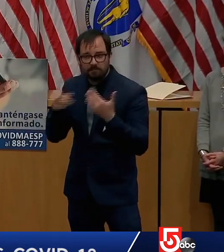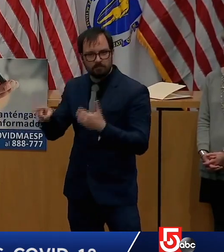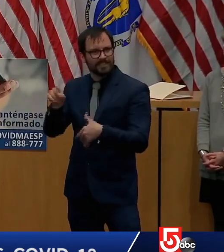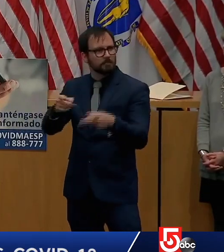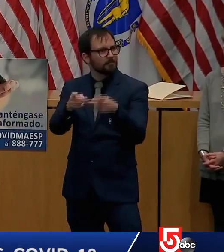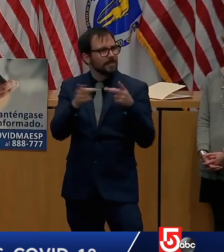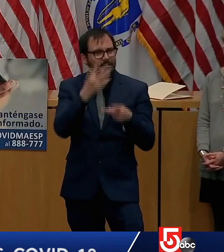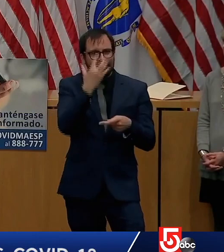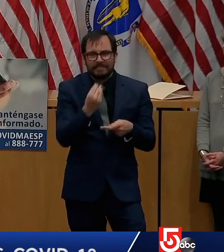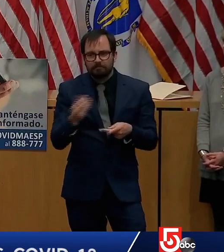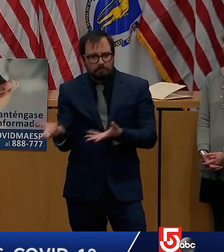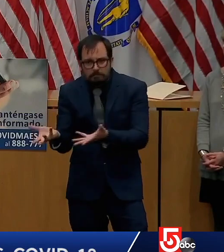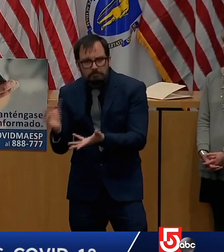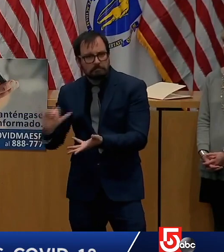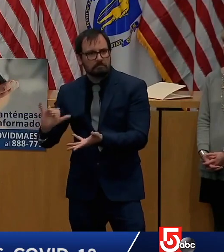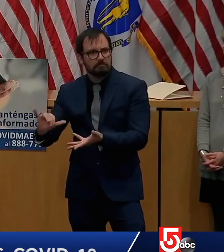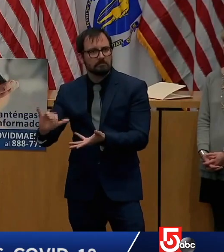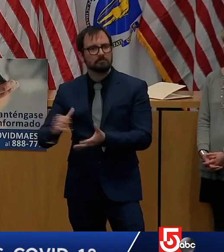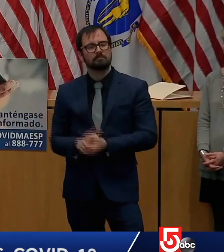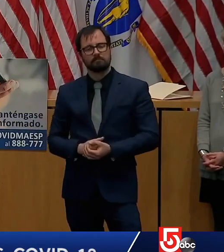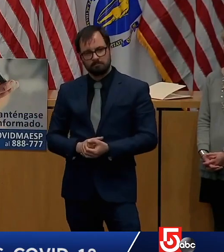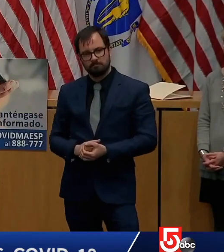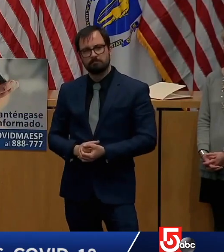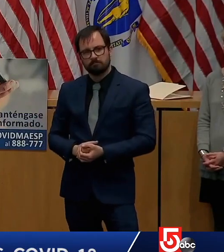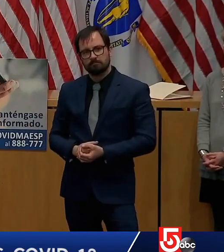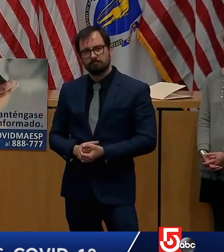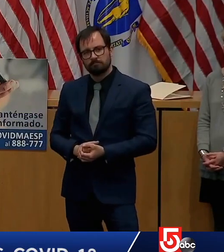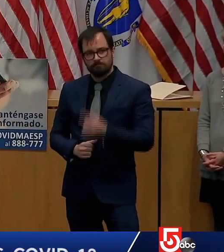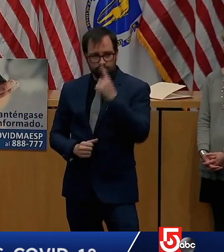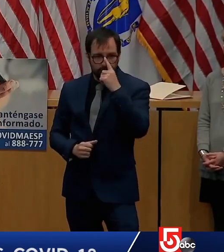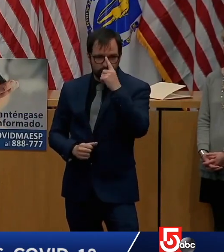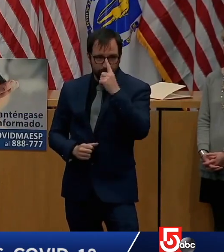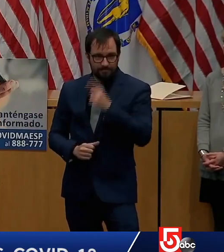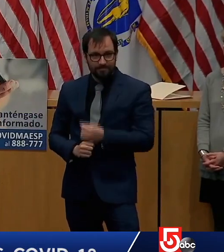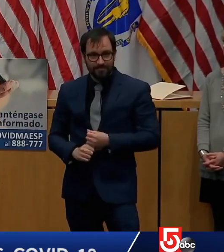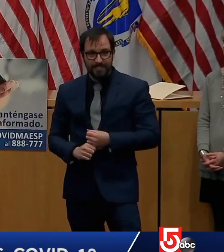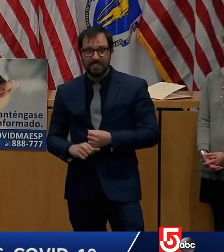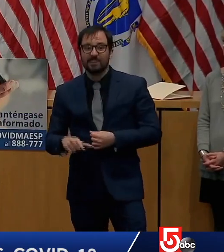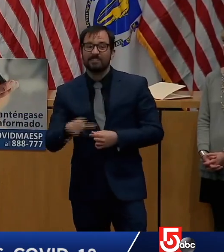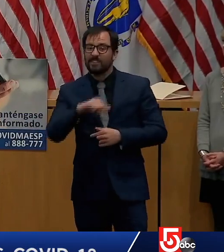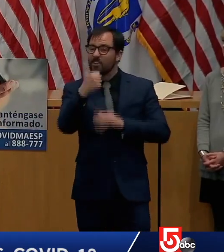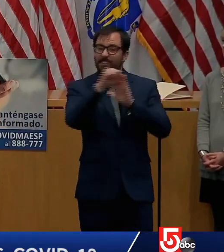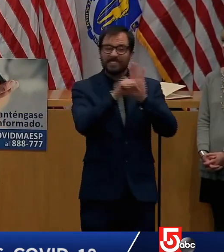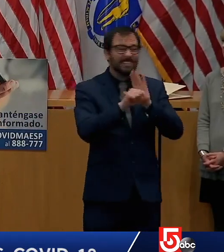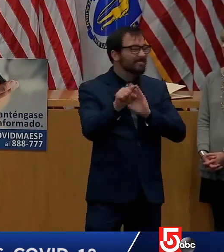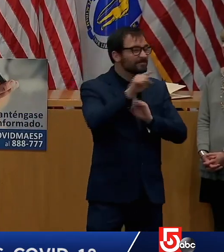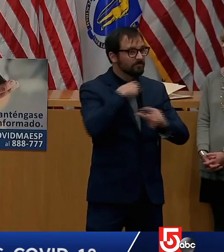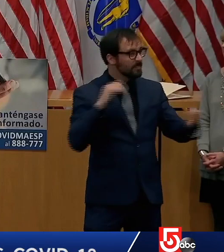more robust than what they've seen in other parts of the country. So I get the fact that there's a lot of anxiety out there.